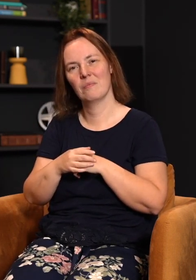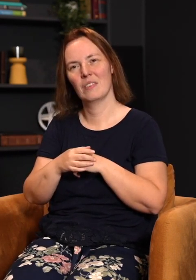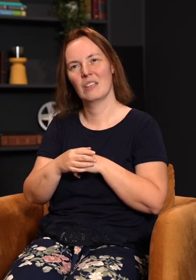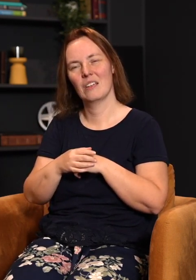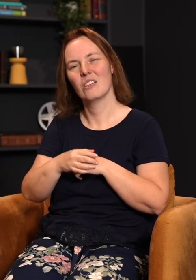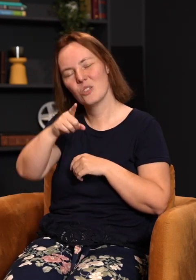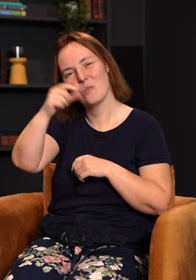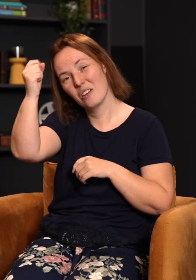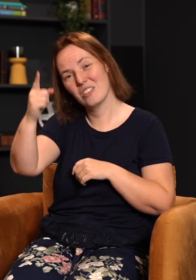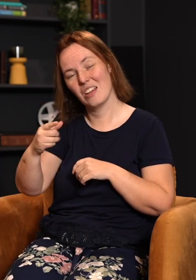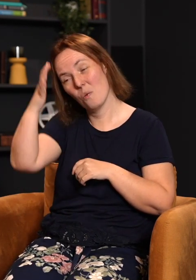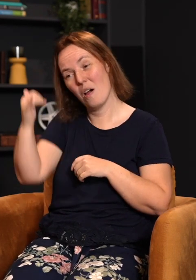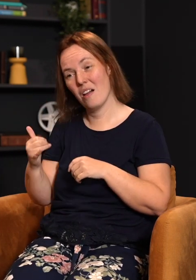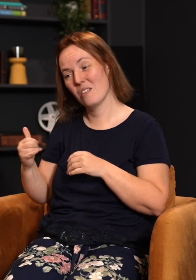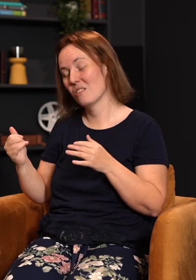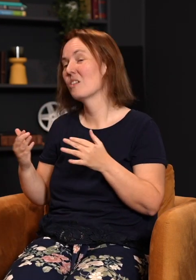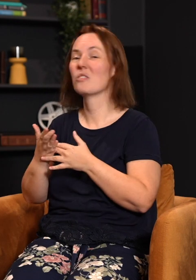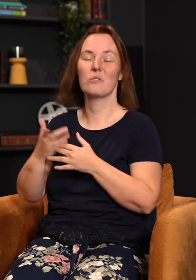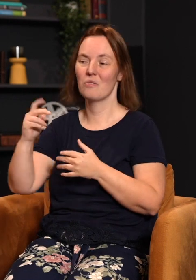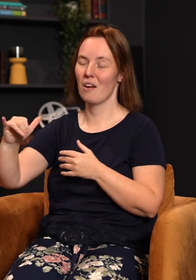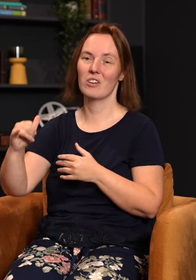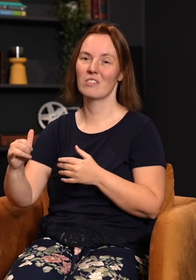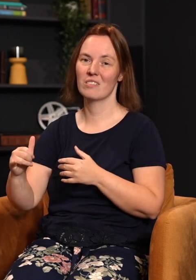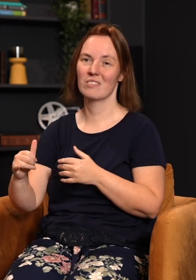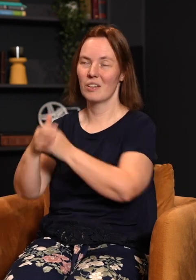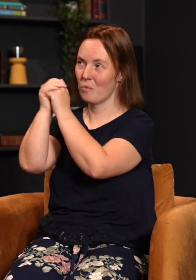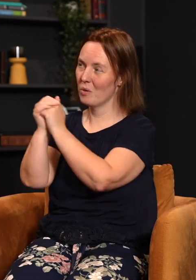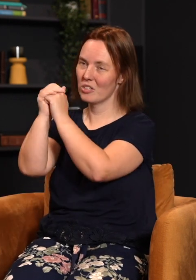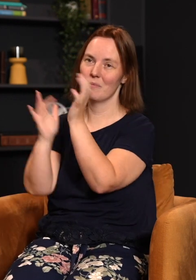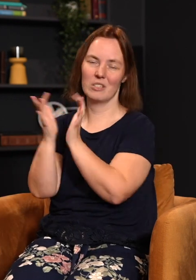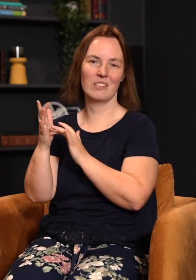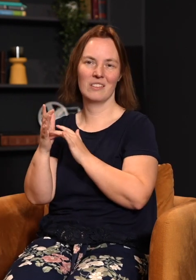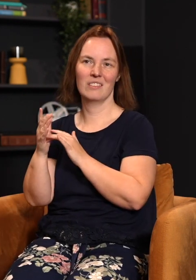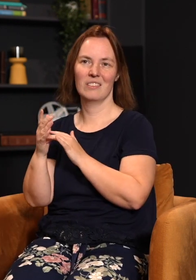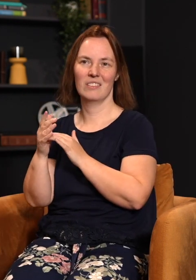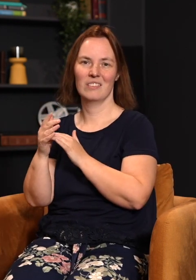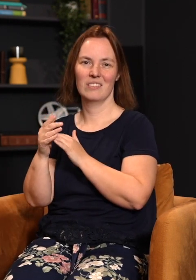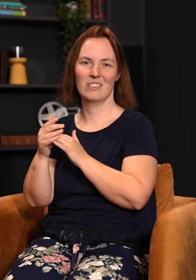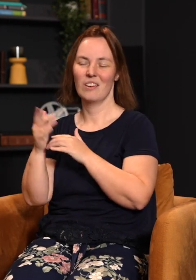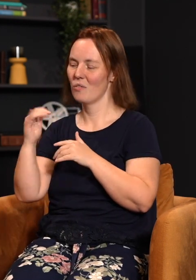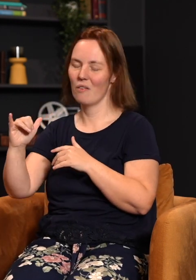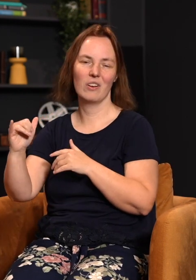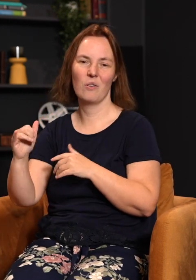in the smallest of detail, you understand why through eternity we will worship Jesus. Eternity won't be long enough. Eternity won't be long enough.